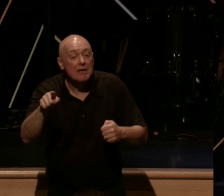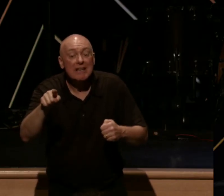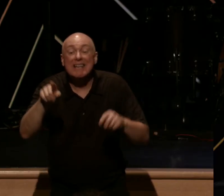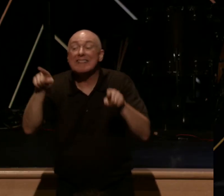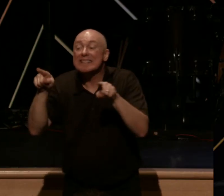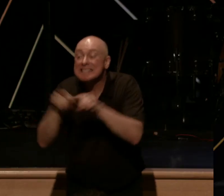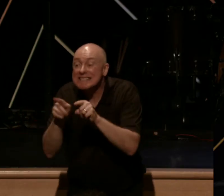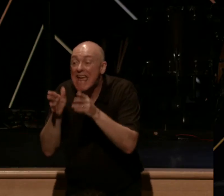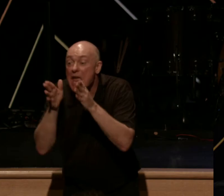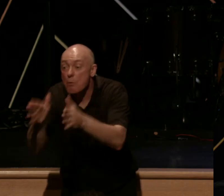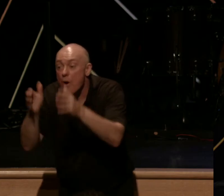loves him.